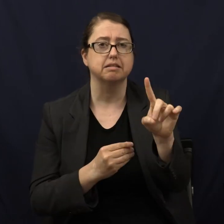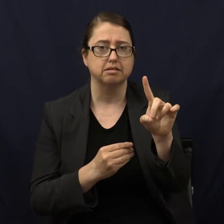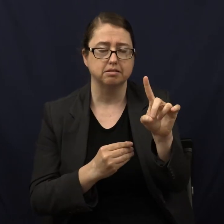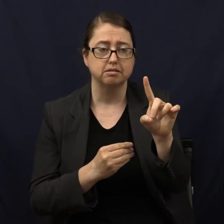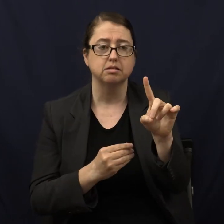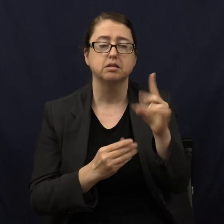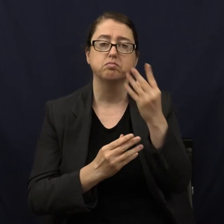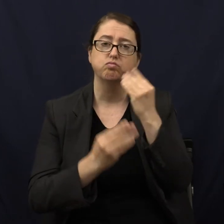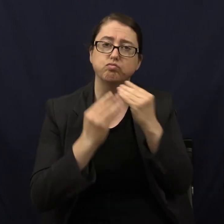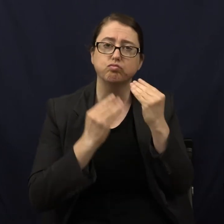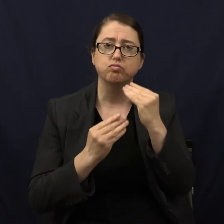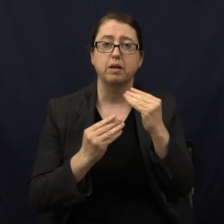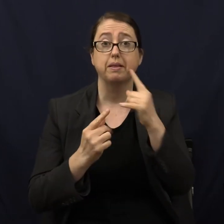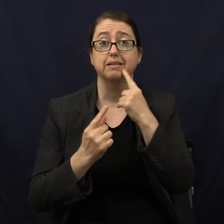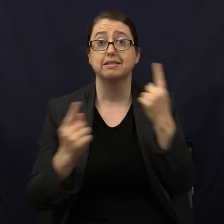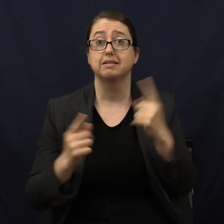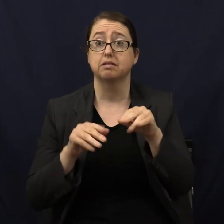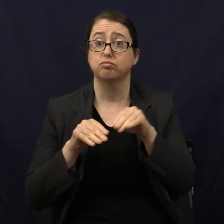after sin, what was added?